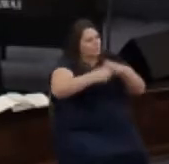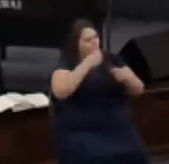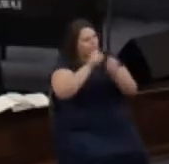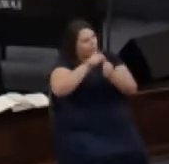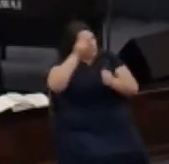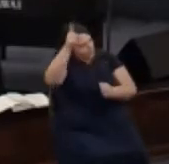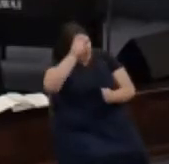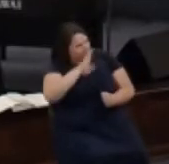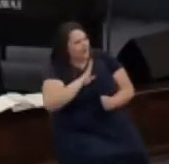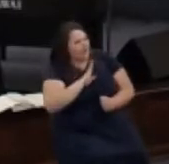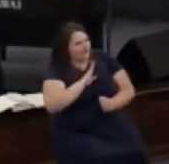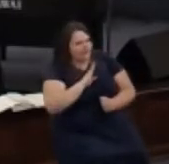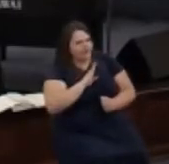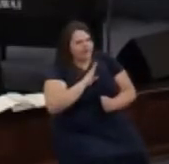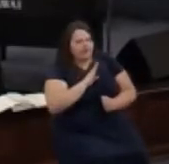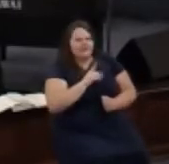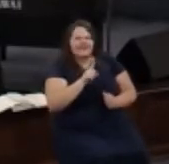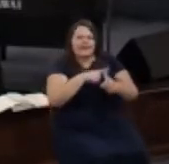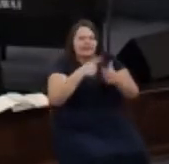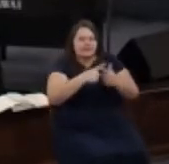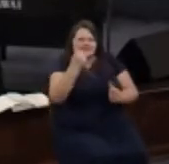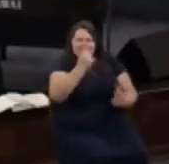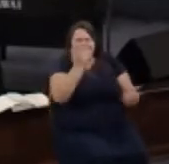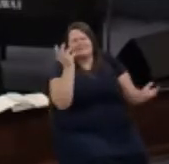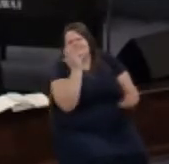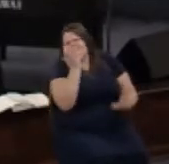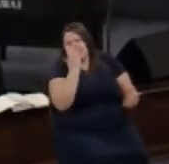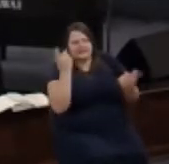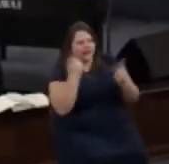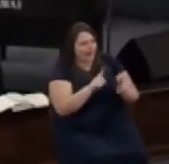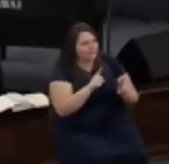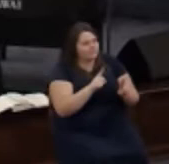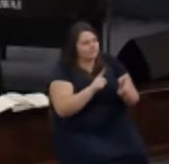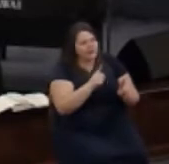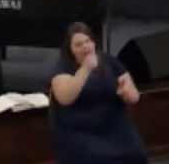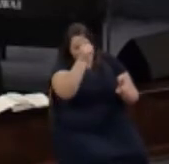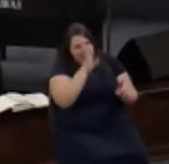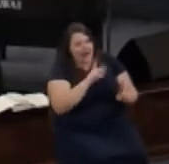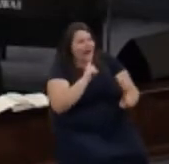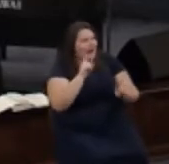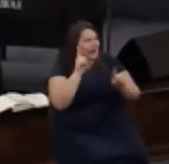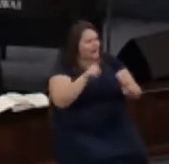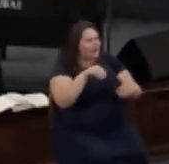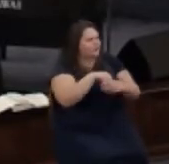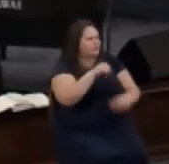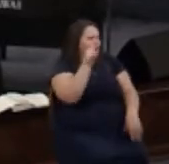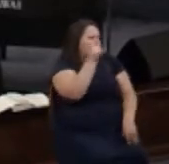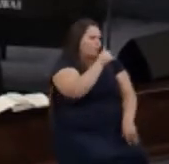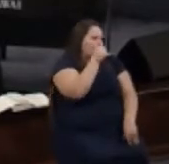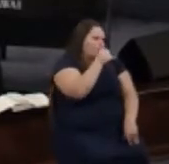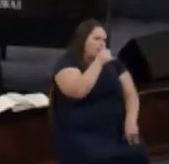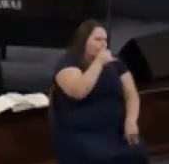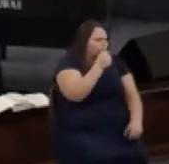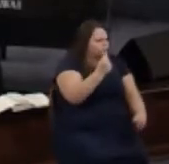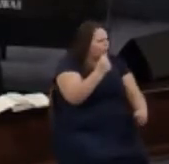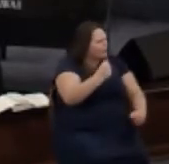and then something amazing happened God answered in a bold and powerful way the Holy